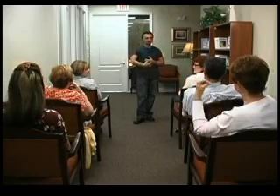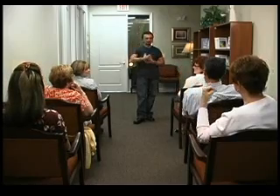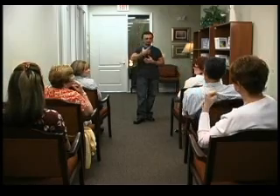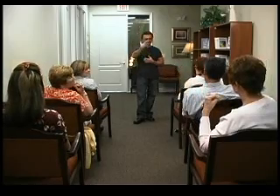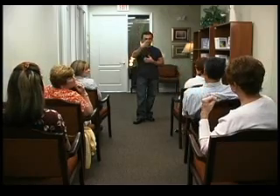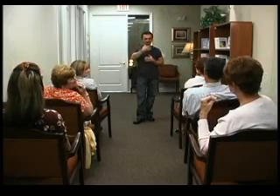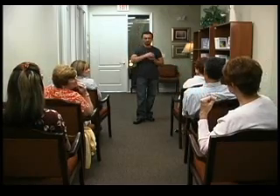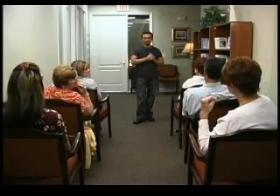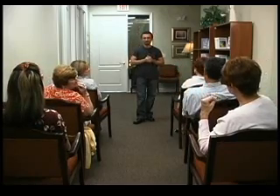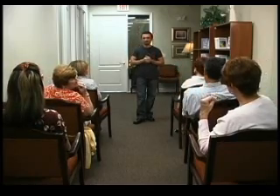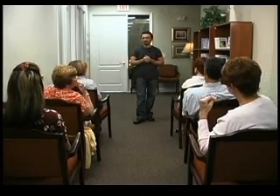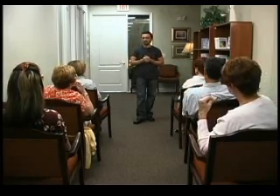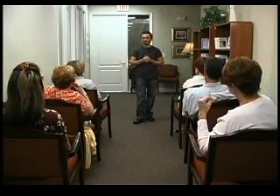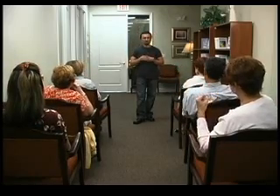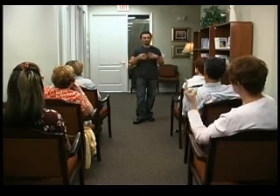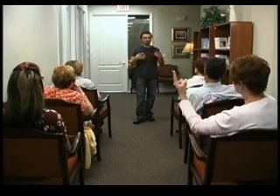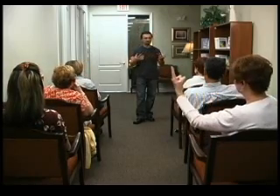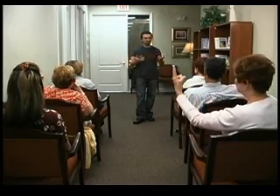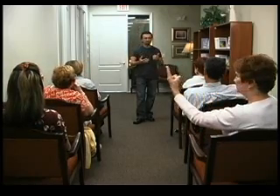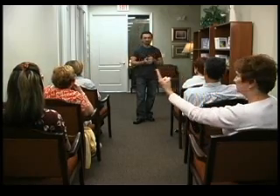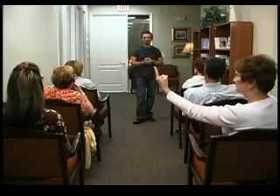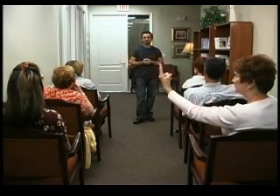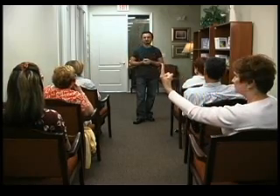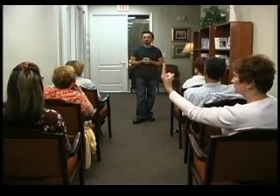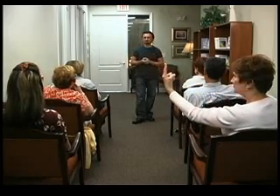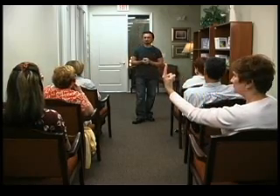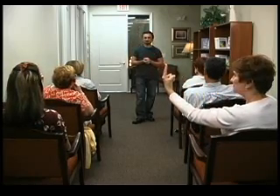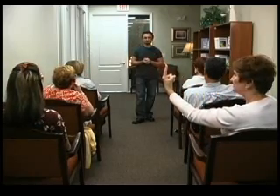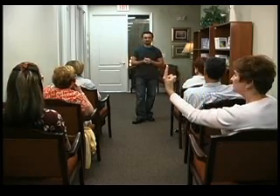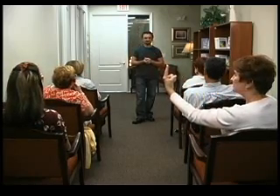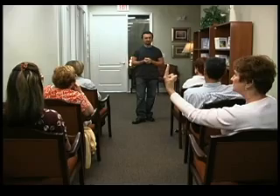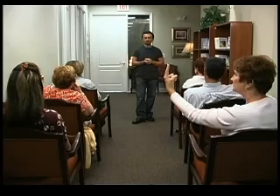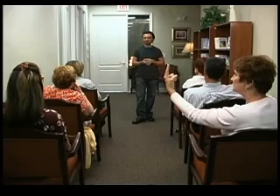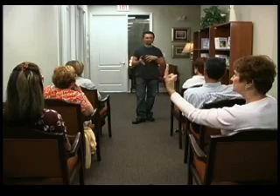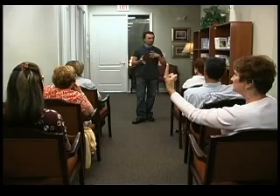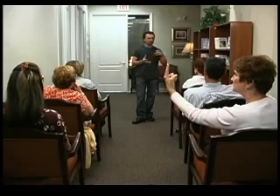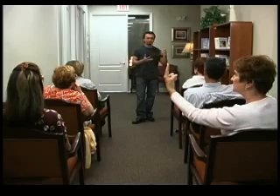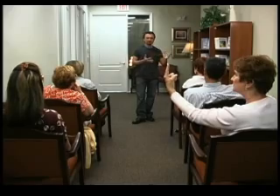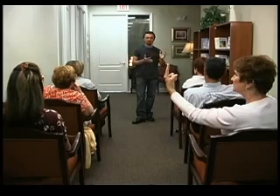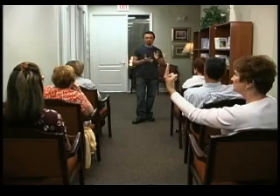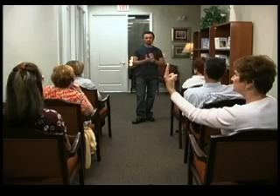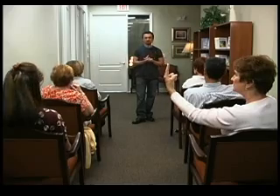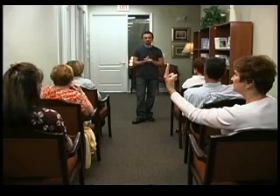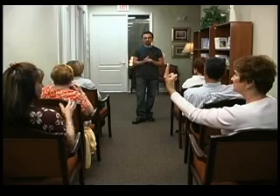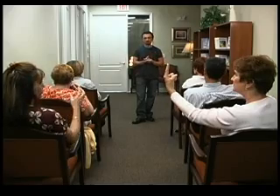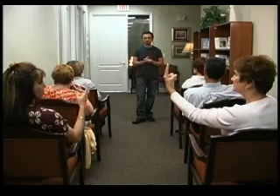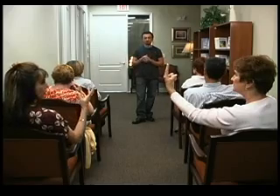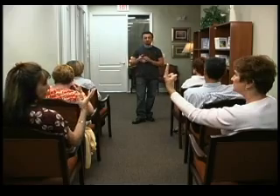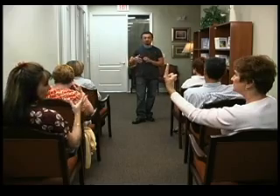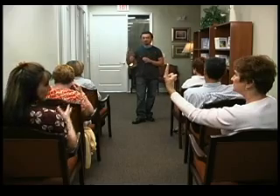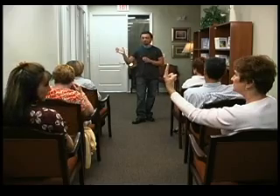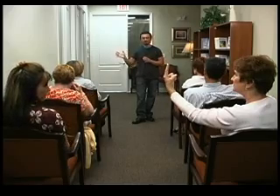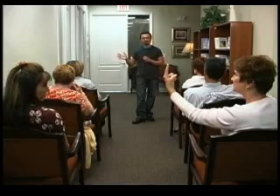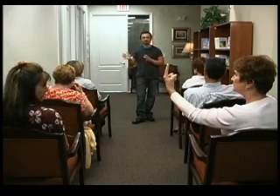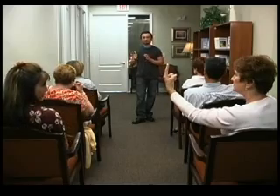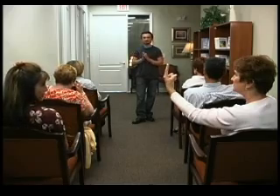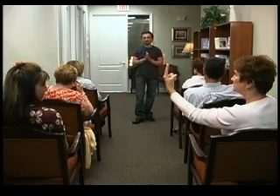chakras Right And about 21 secondary chakras It's like a little And again, there are all kinds of other, you know, nine or eleven And